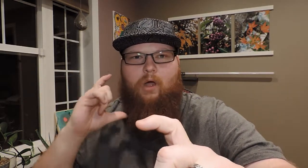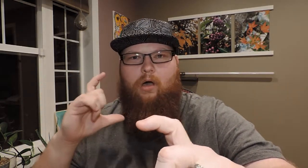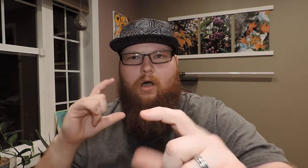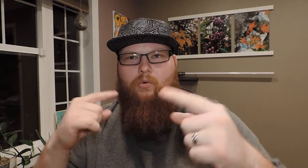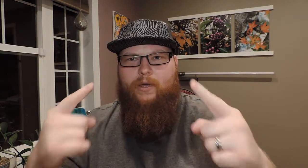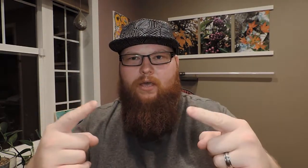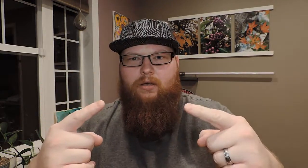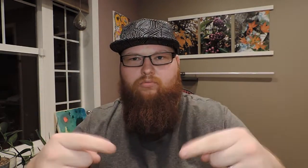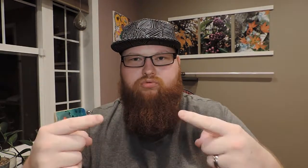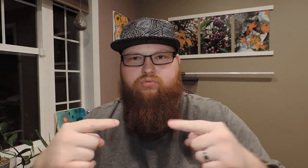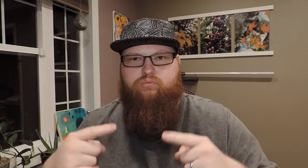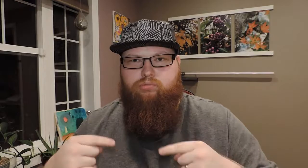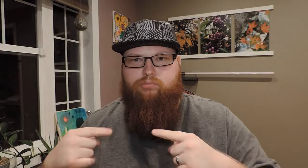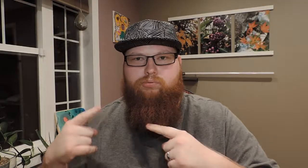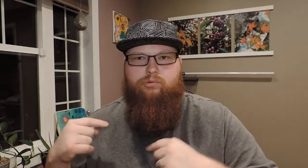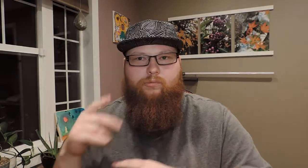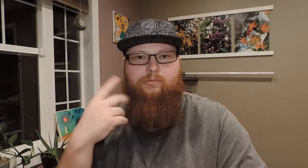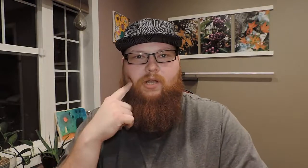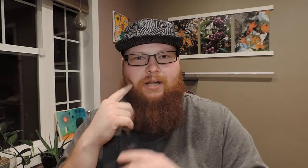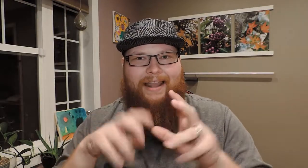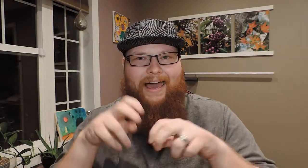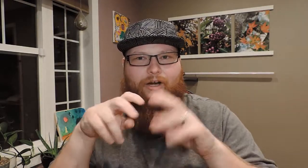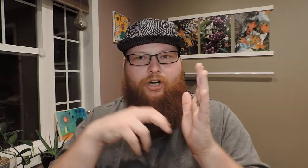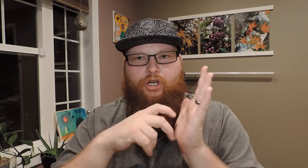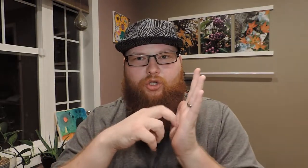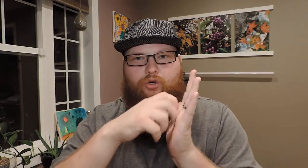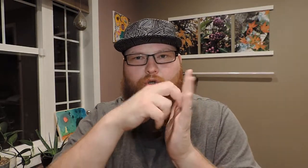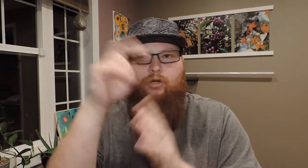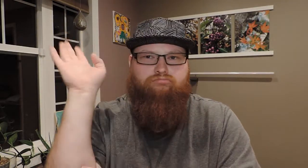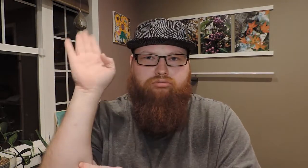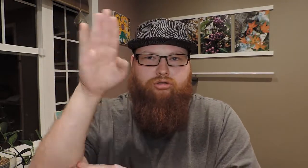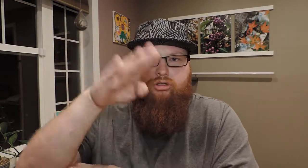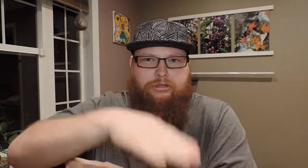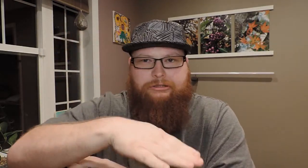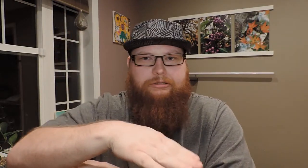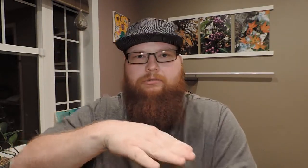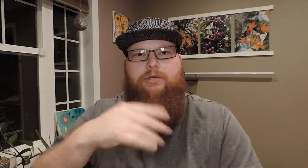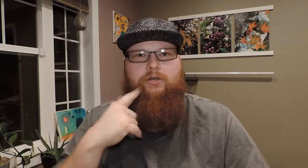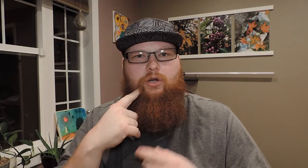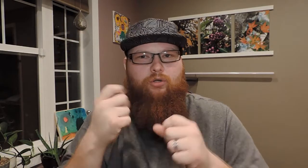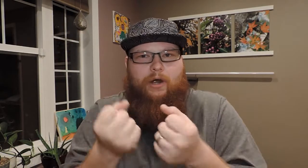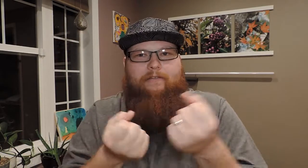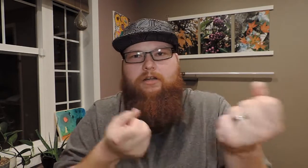long wheel, boom, boom, boom, boom, ladder, you know, driving.